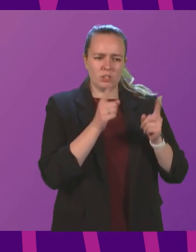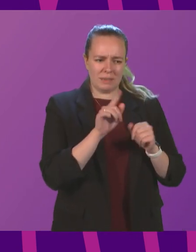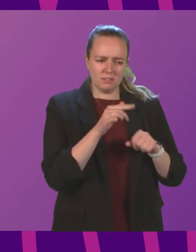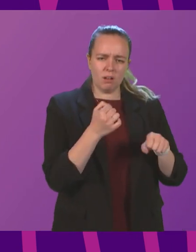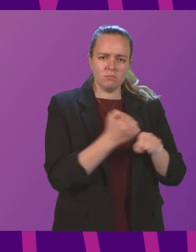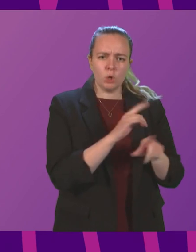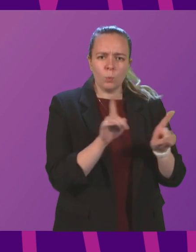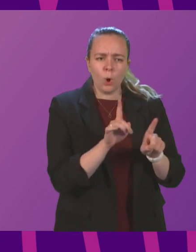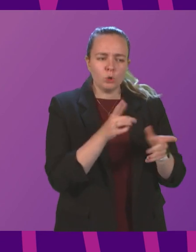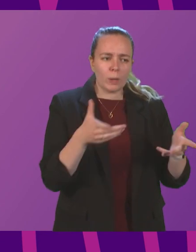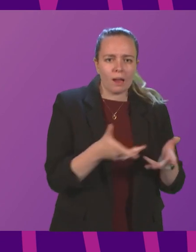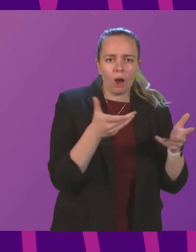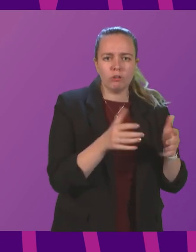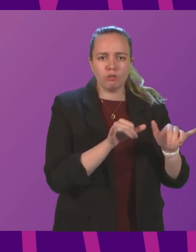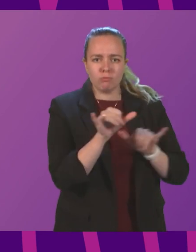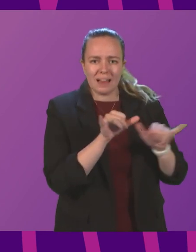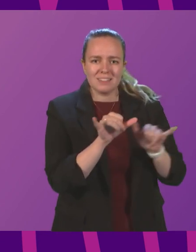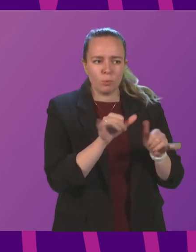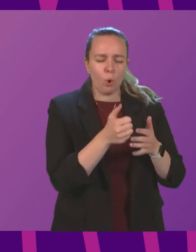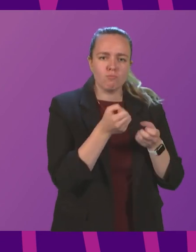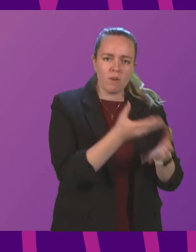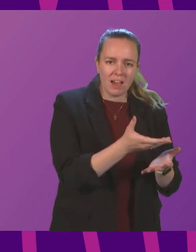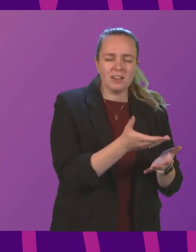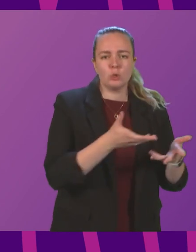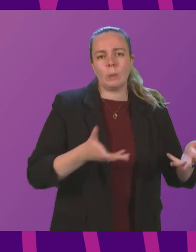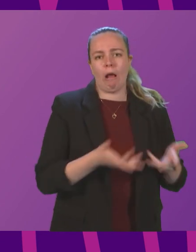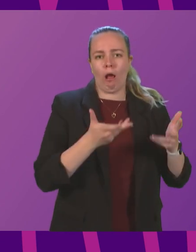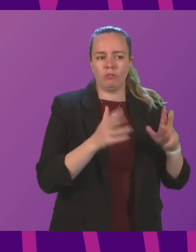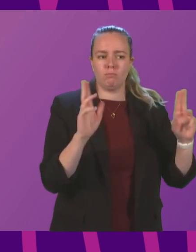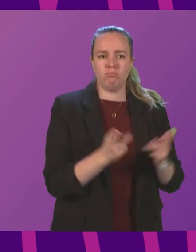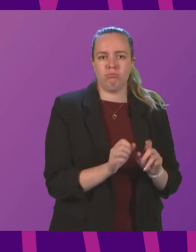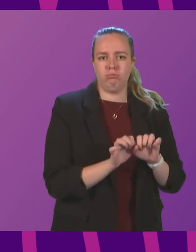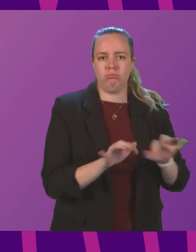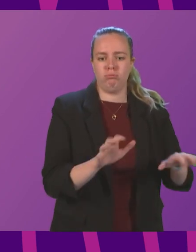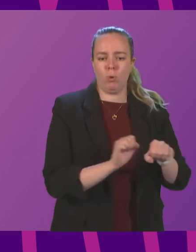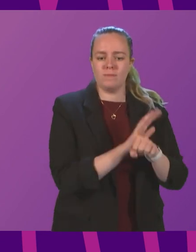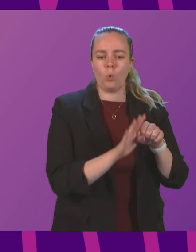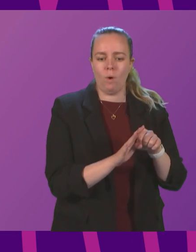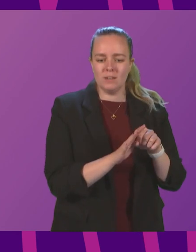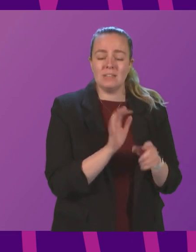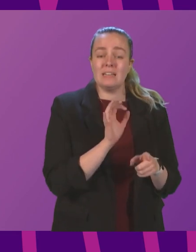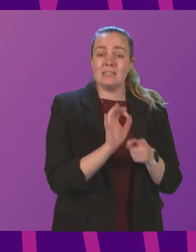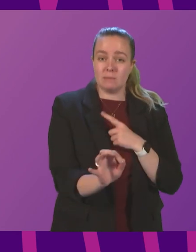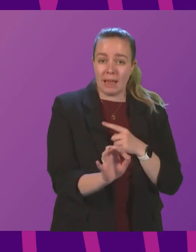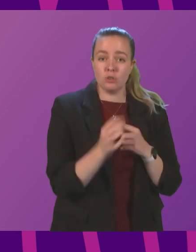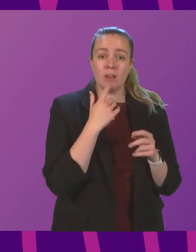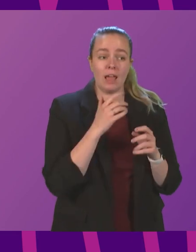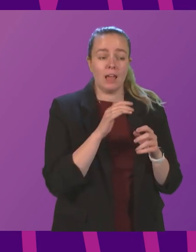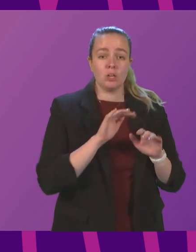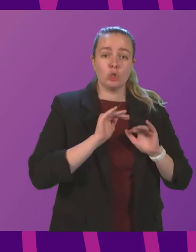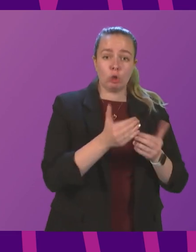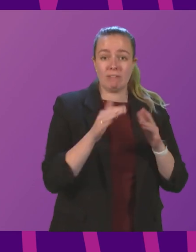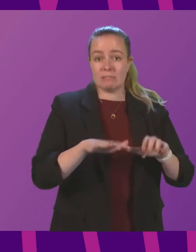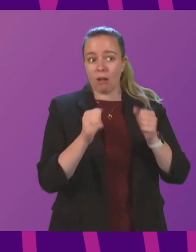transport providers to reinforce measures aimed at reducing the spread of COVID-19, particularly where services originate in other